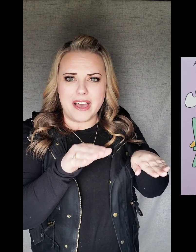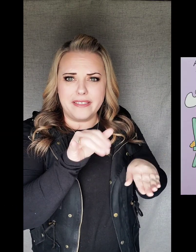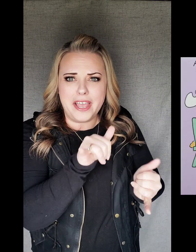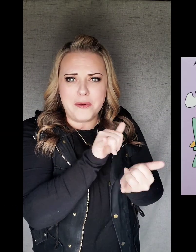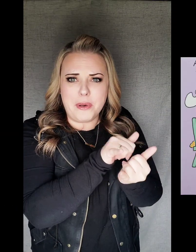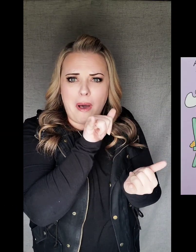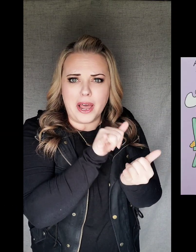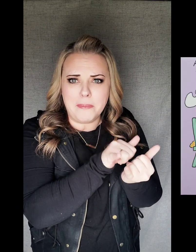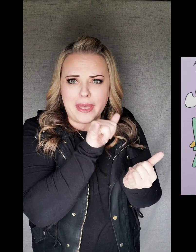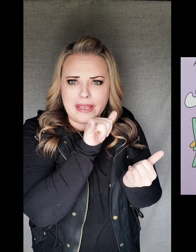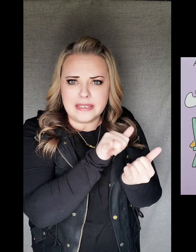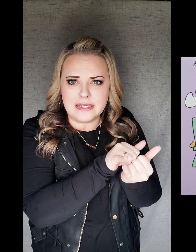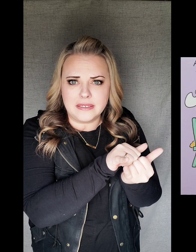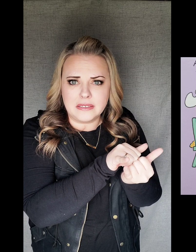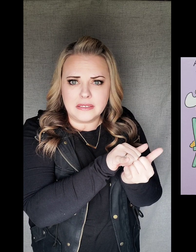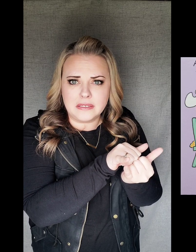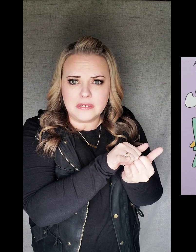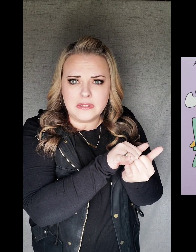not the hippopotamus.